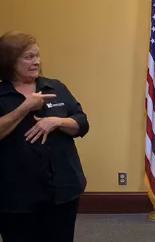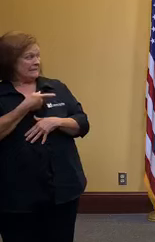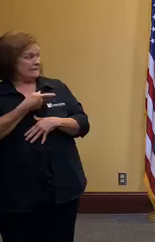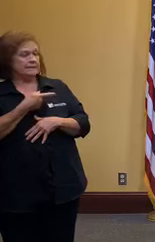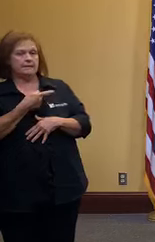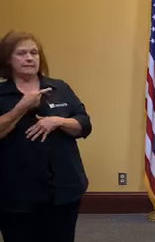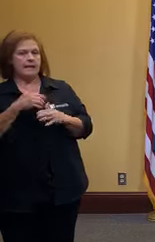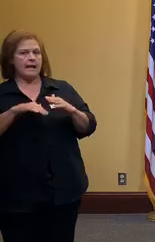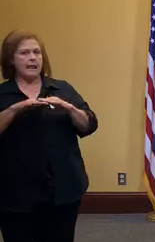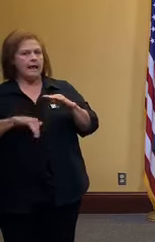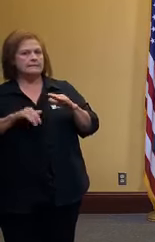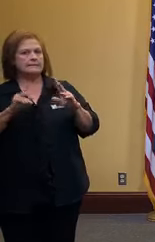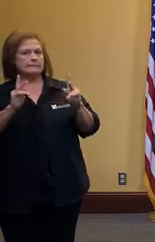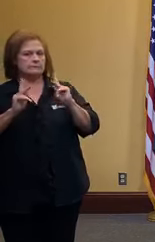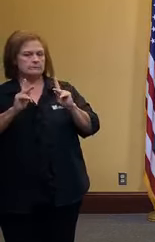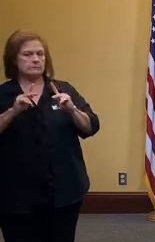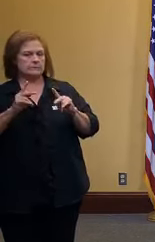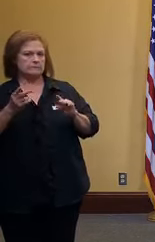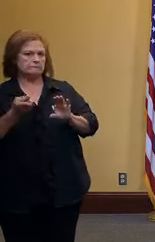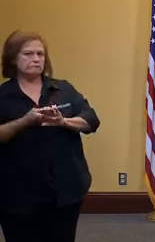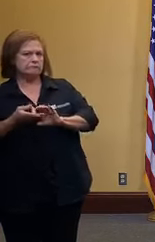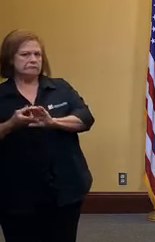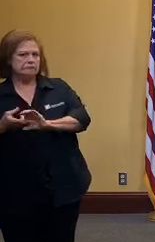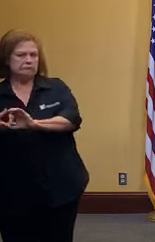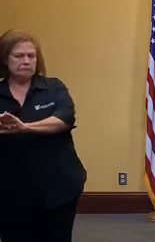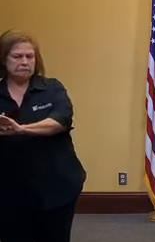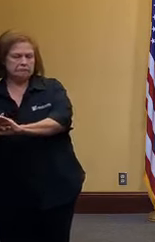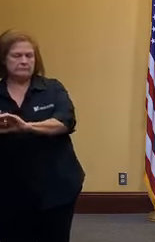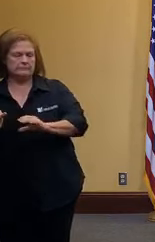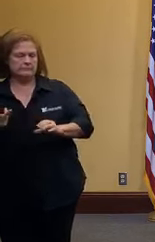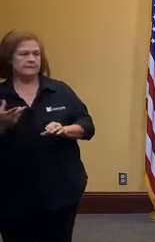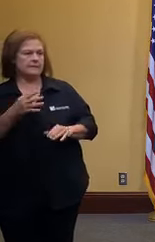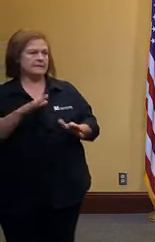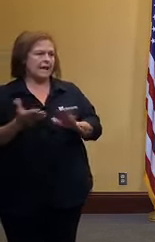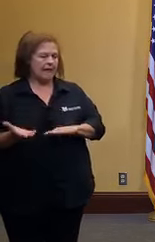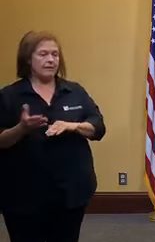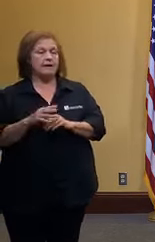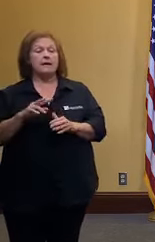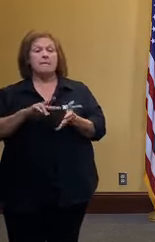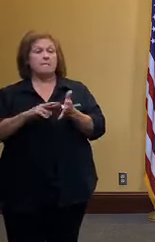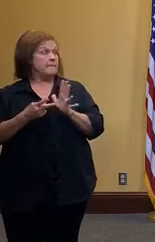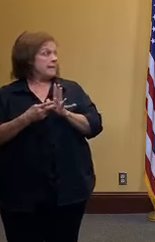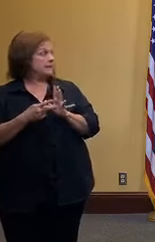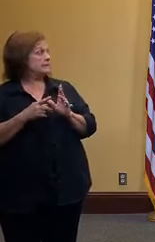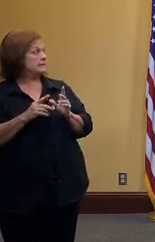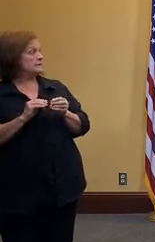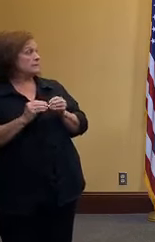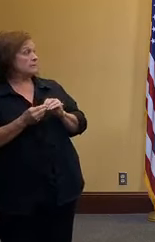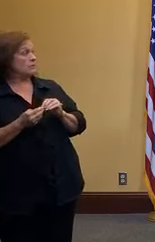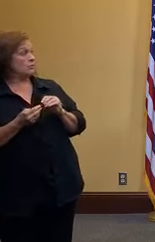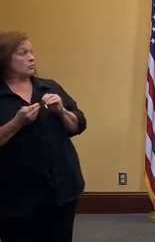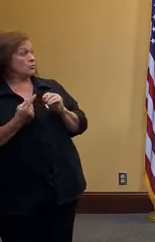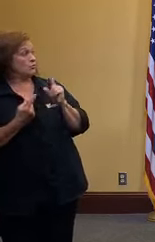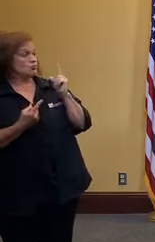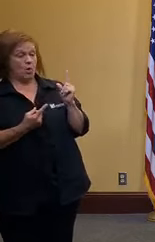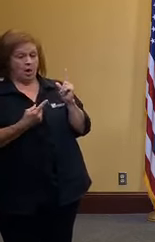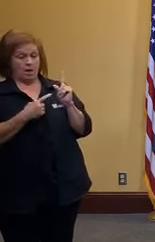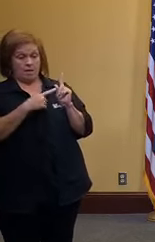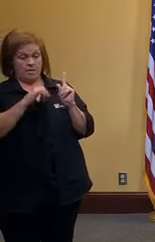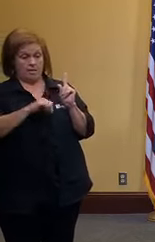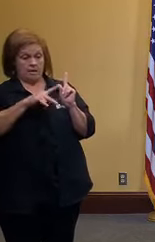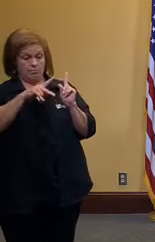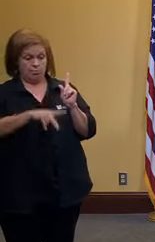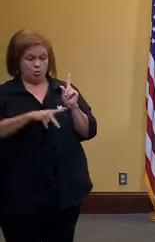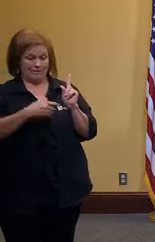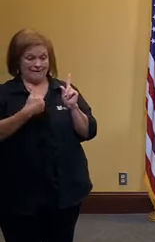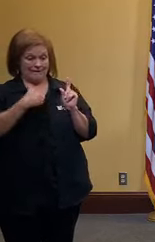hospitalizations and deaths so an r-naught of one means that if one person has covid they